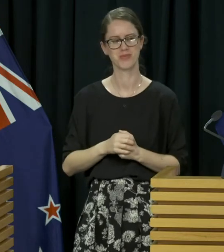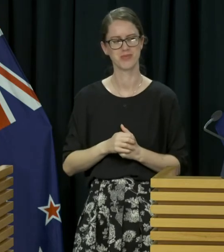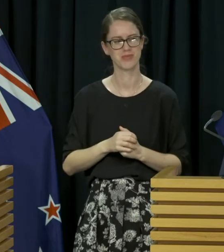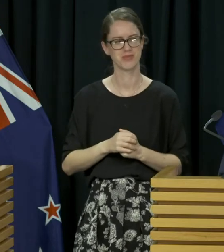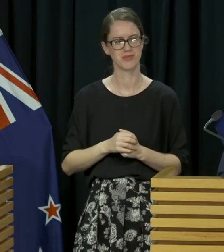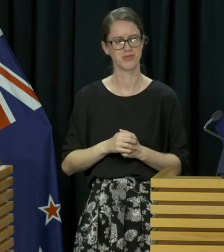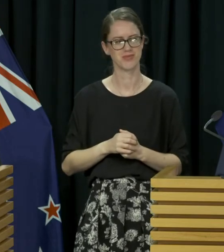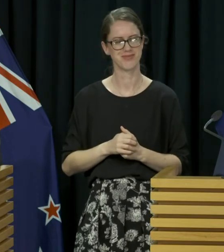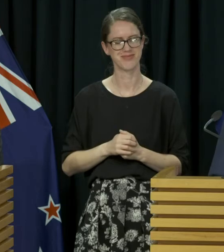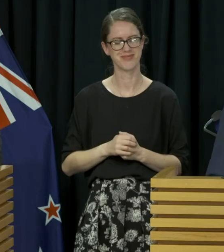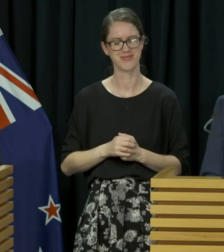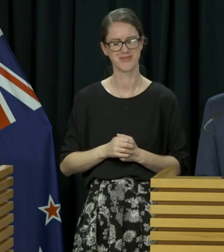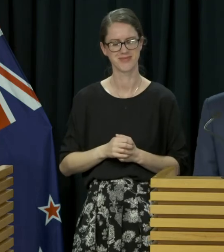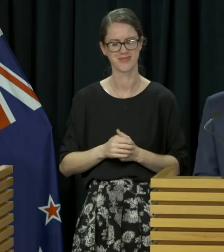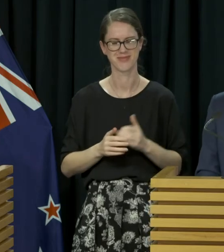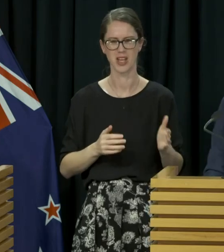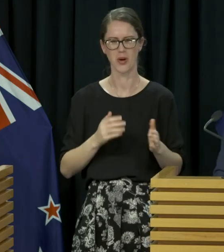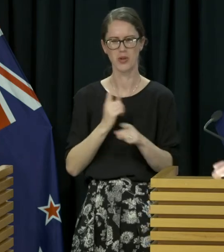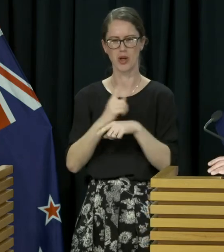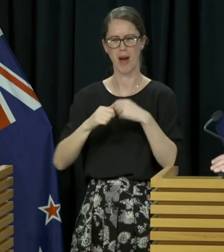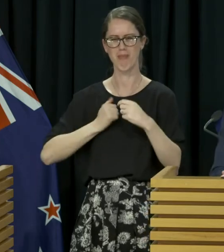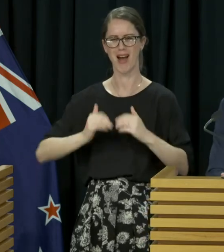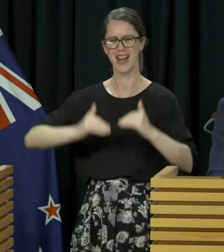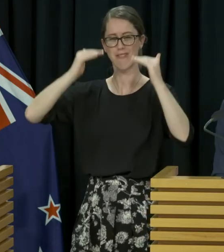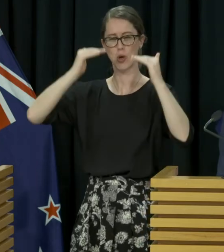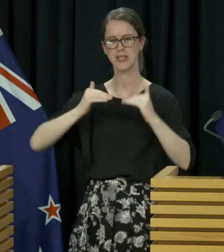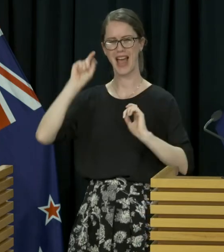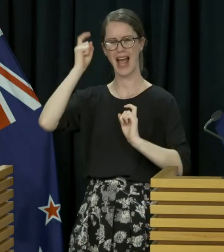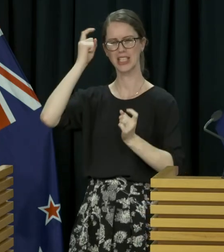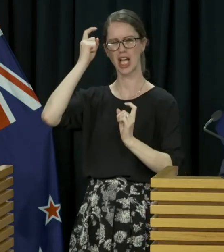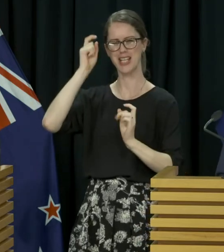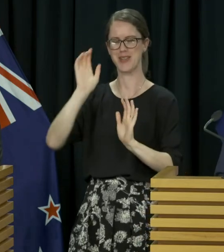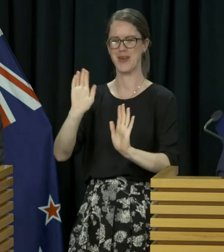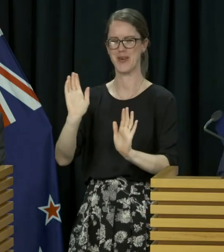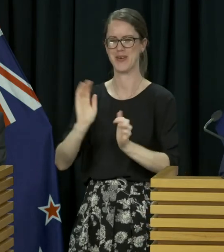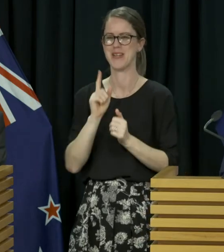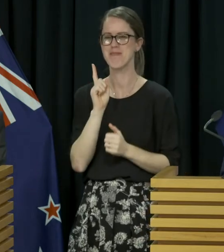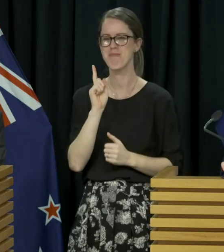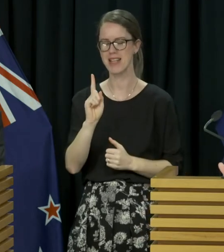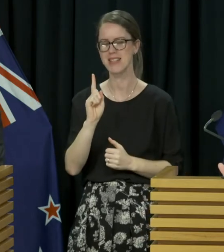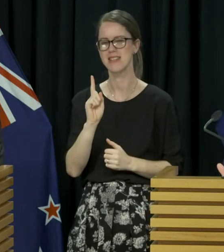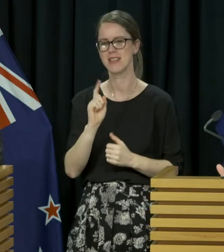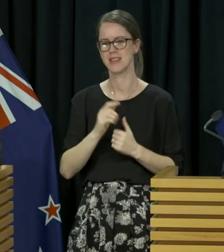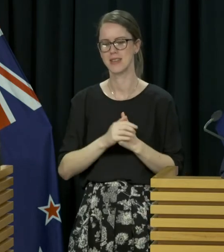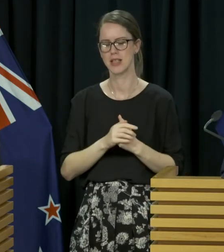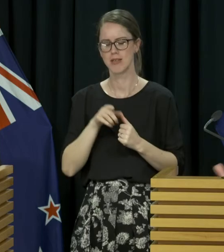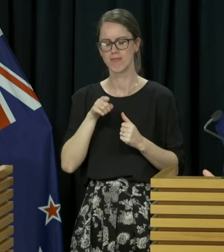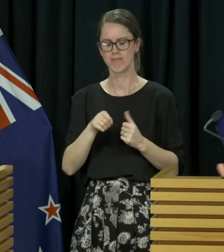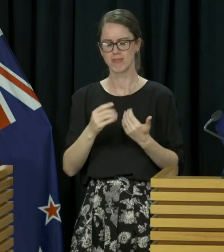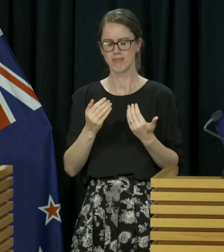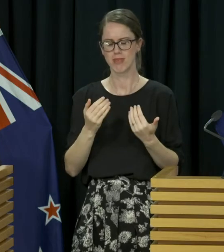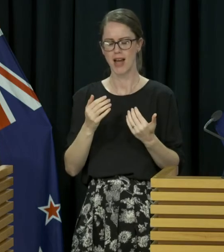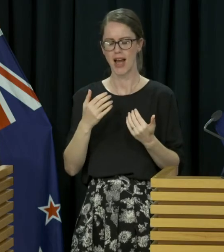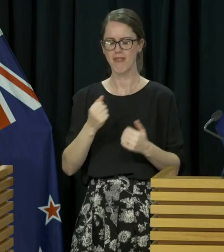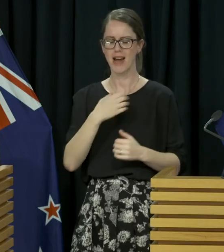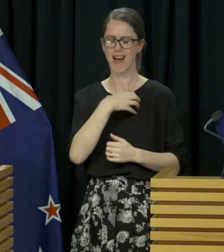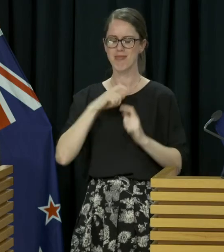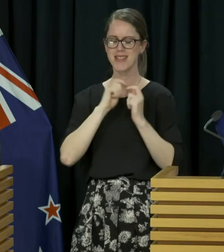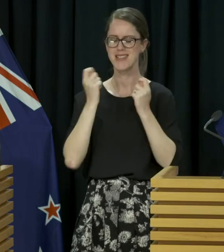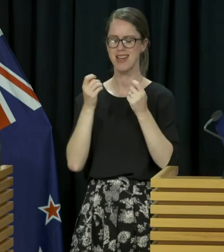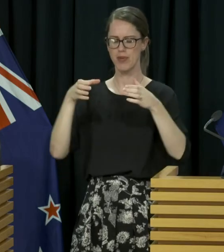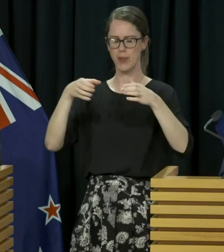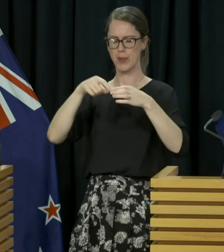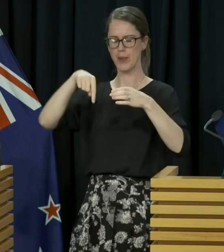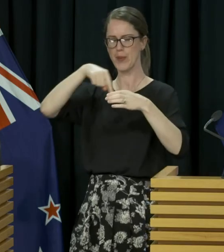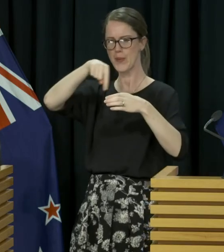Director-General. Thank you. I won't comment on my levels of anxiety, except to say that we have a team, a cross-government team, national response